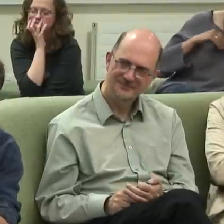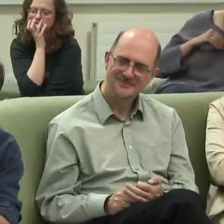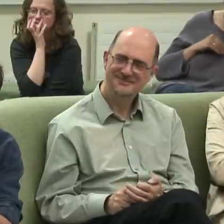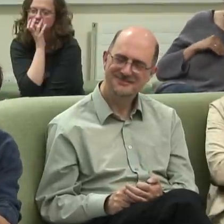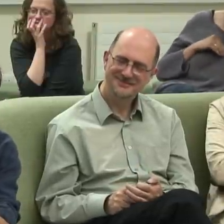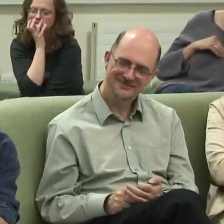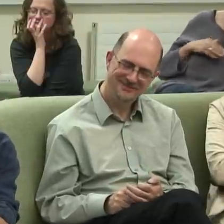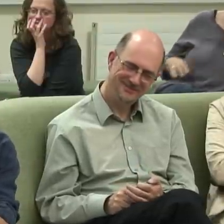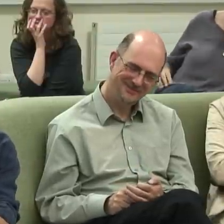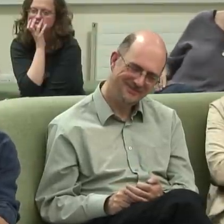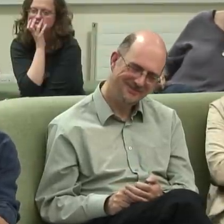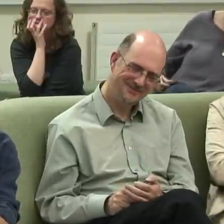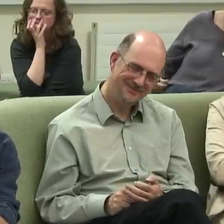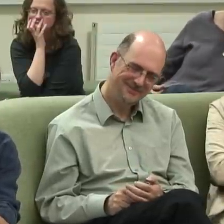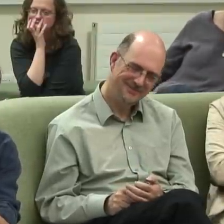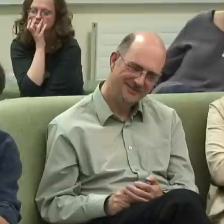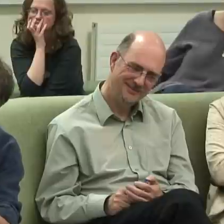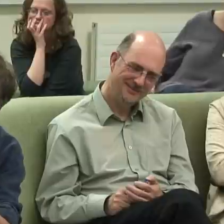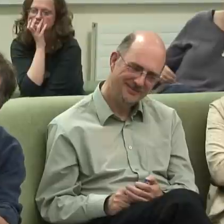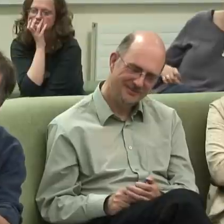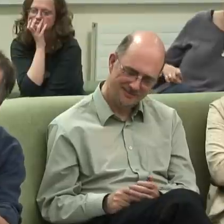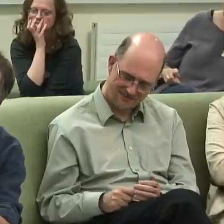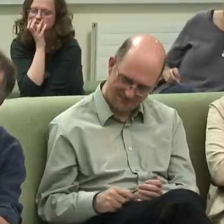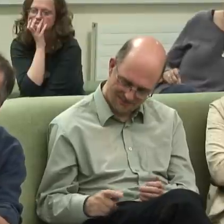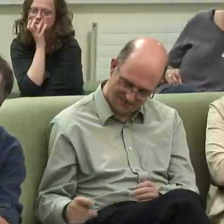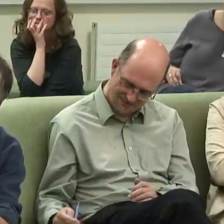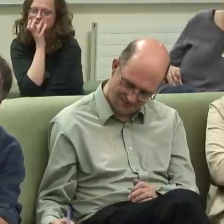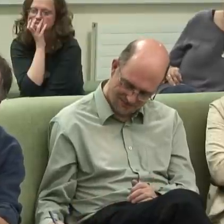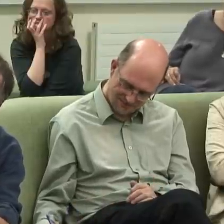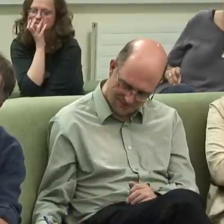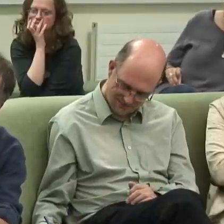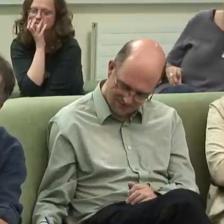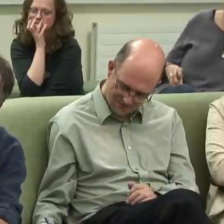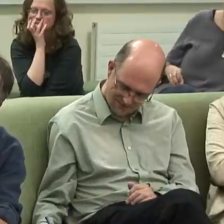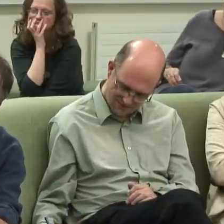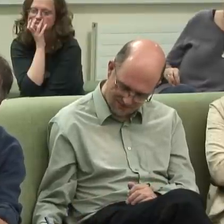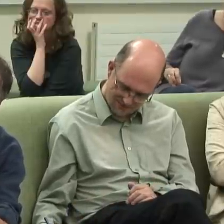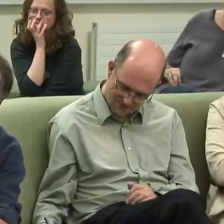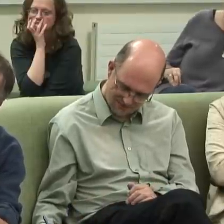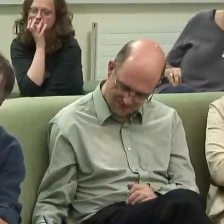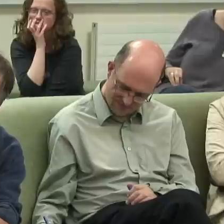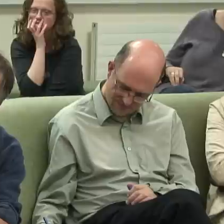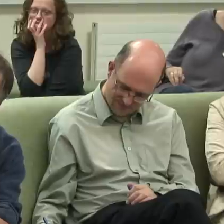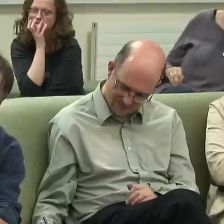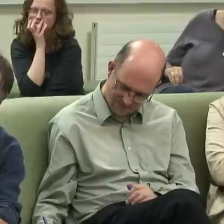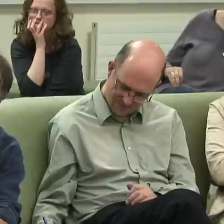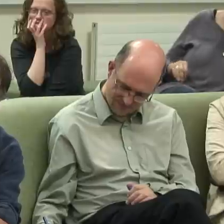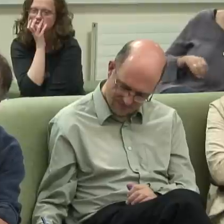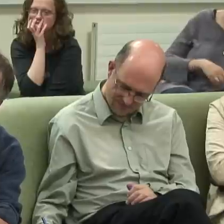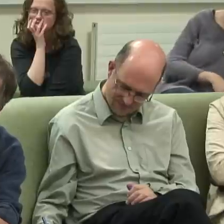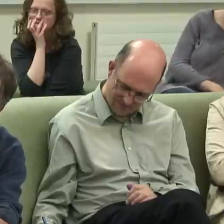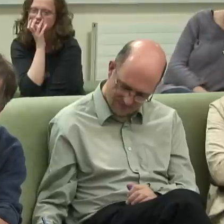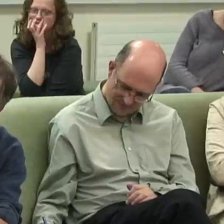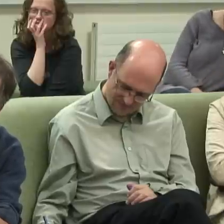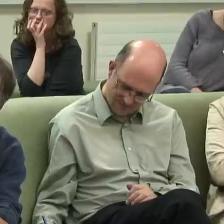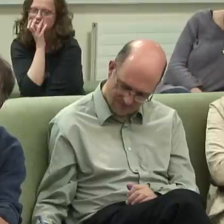I feel that I was, before I became a mental patient and was diagnosed paranoid schizophrenic, I was